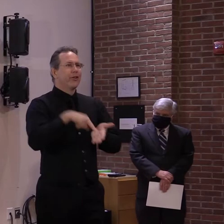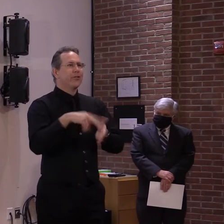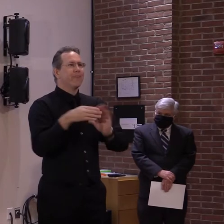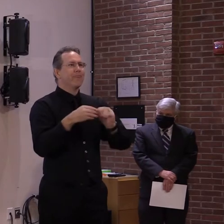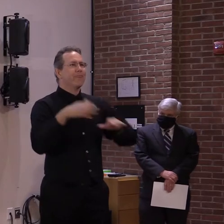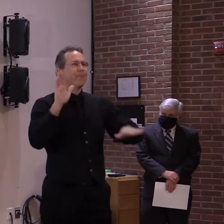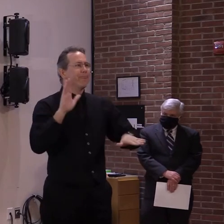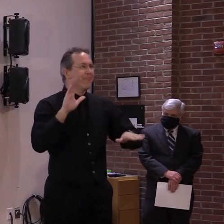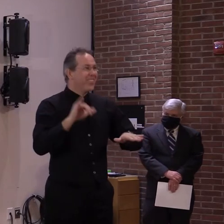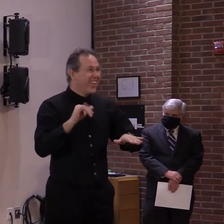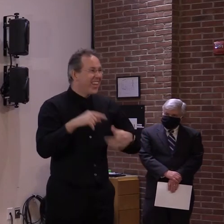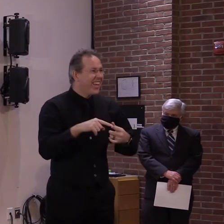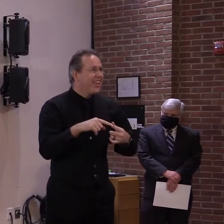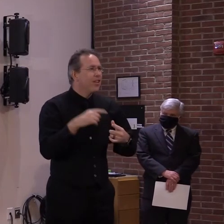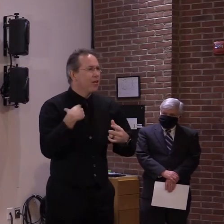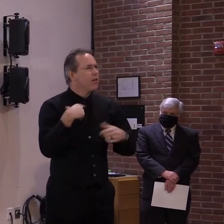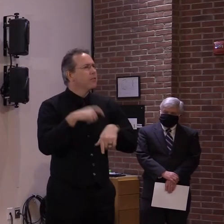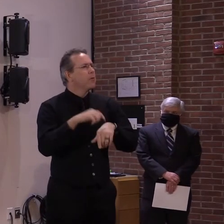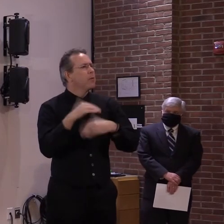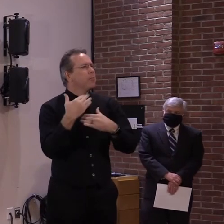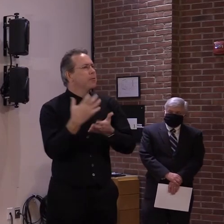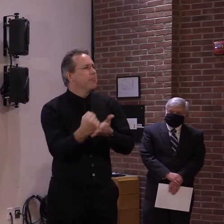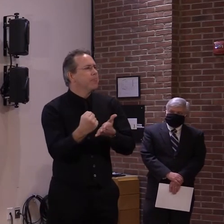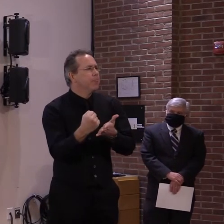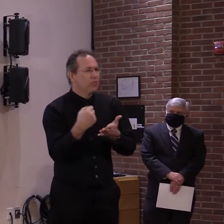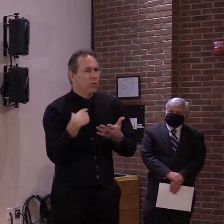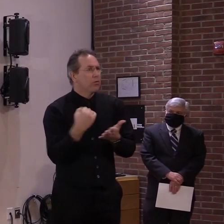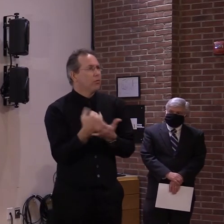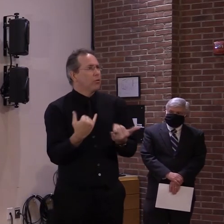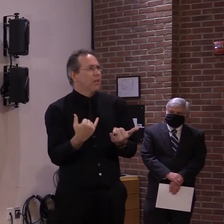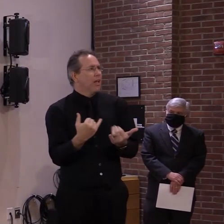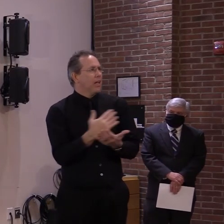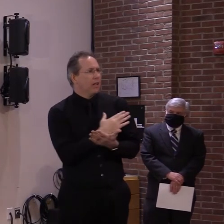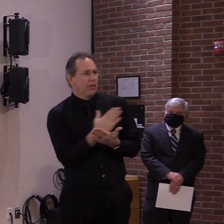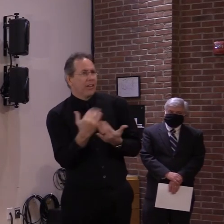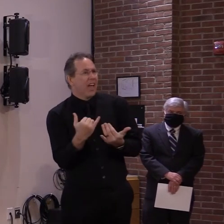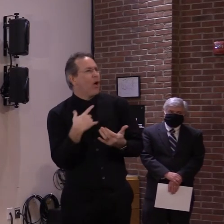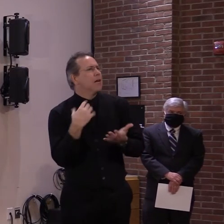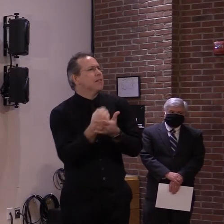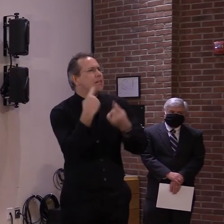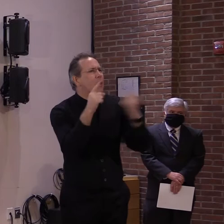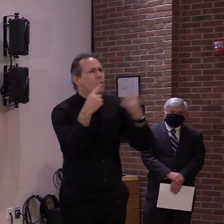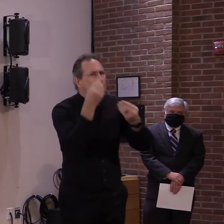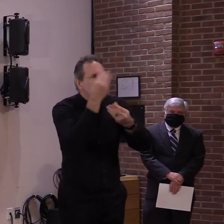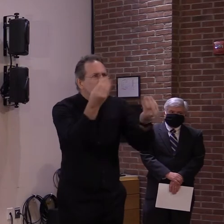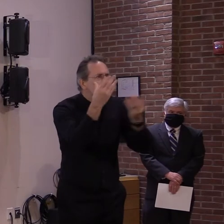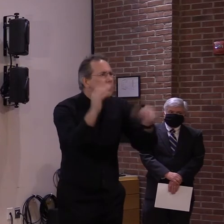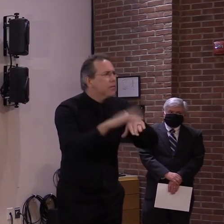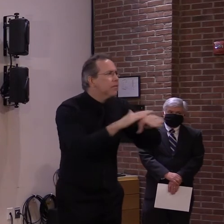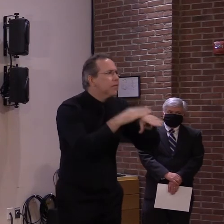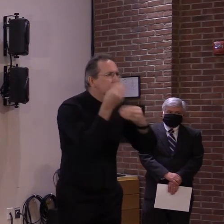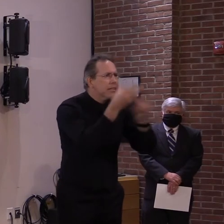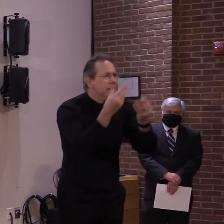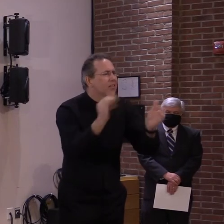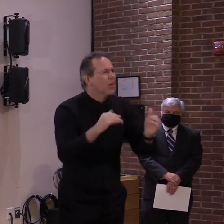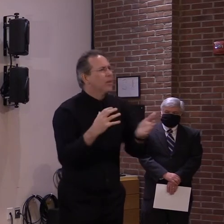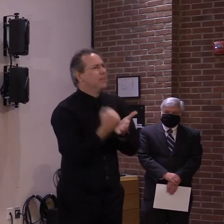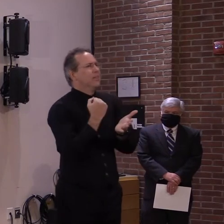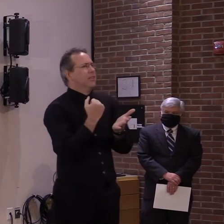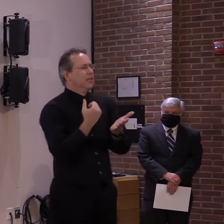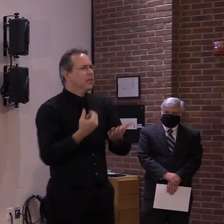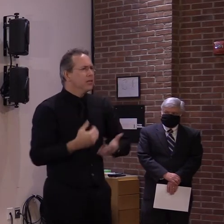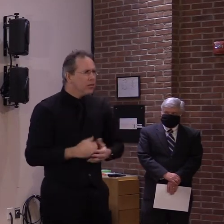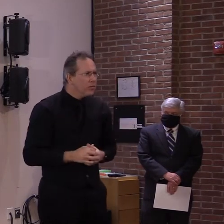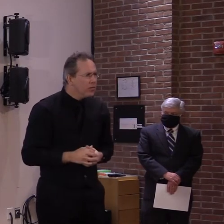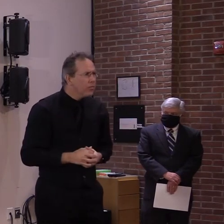this is something that's commonplace. So, um, this isn't out of the ordinary. It might even take some of the burden off from the legislature in some